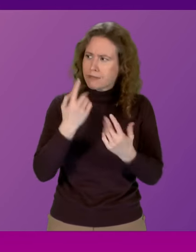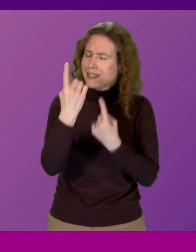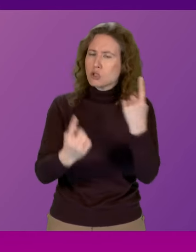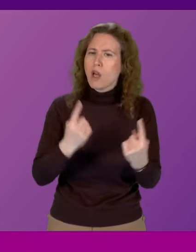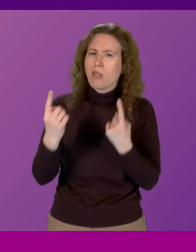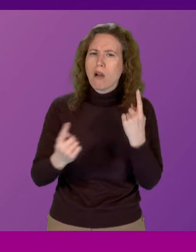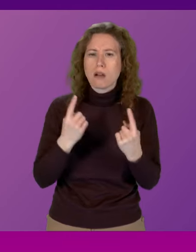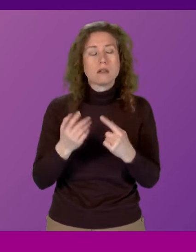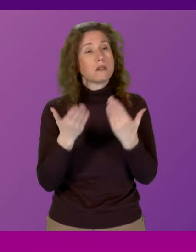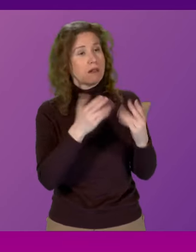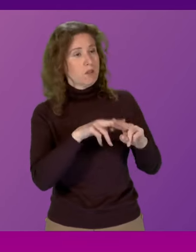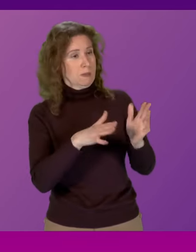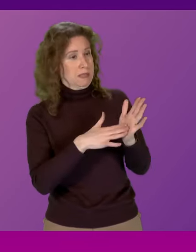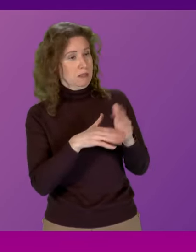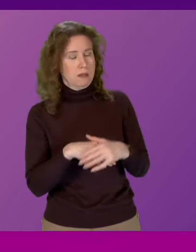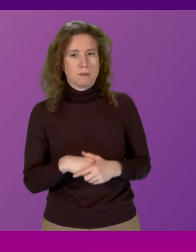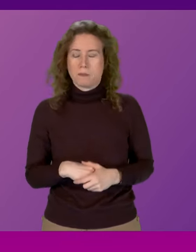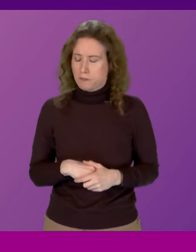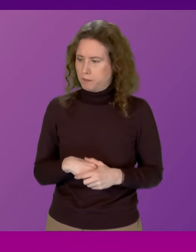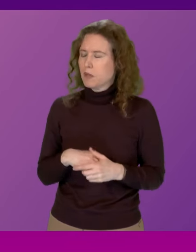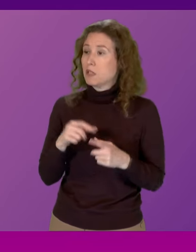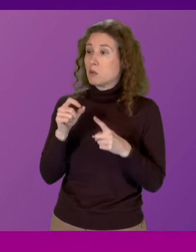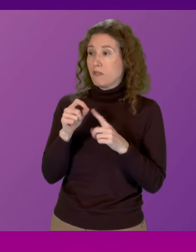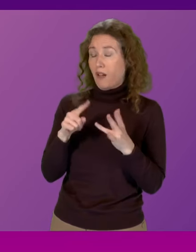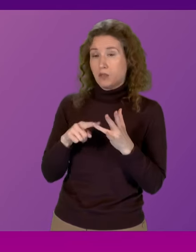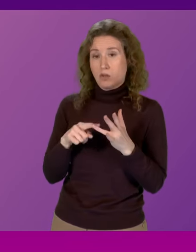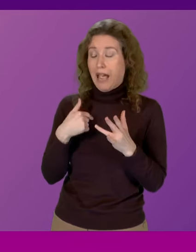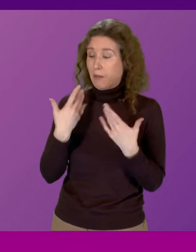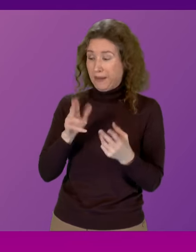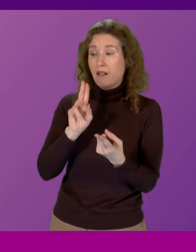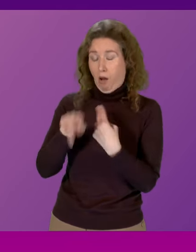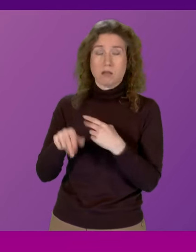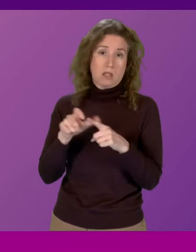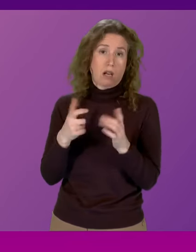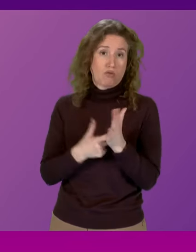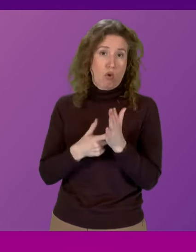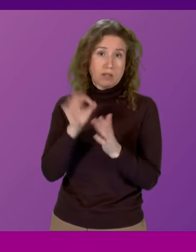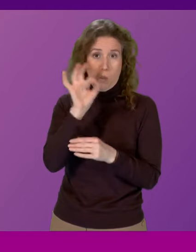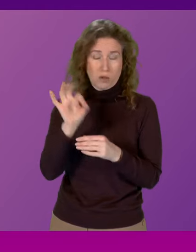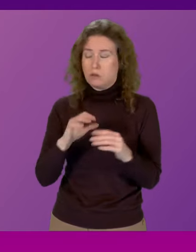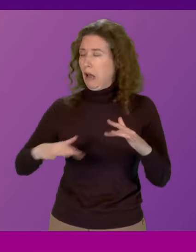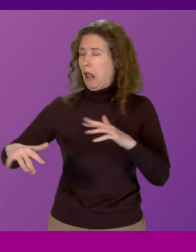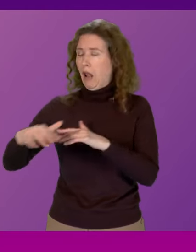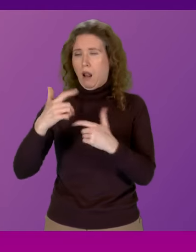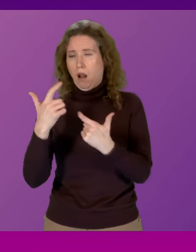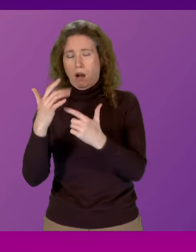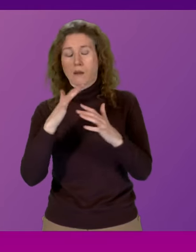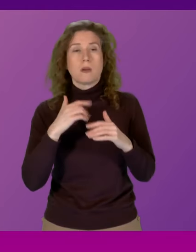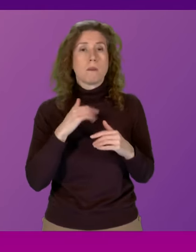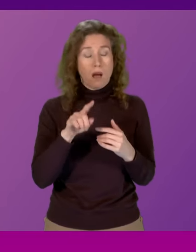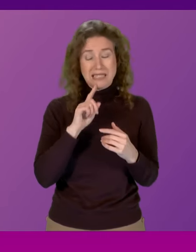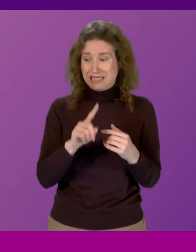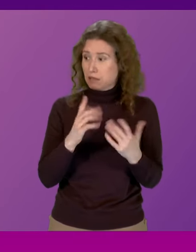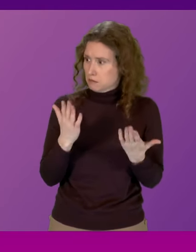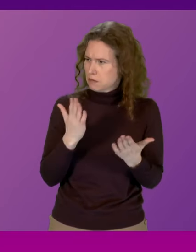and respect. First Minister. President, President Officer, I have answered, of course, Douglas Ross's question, which is that there is